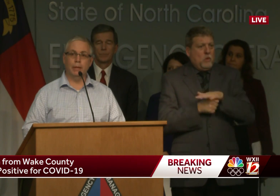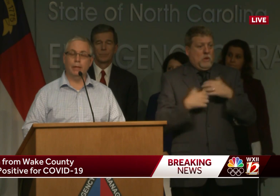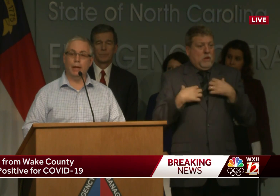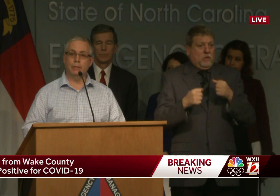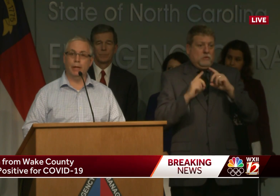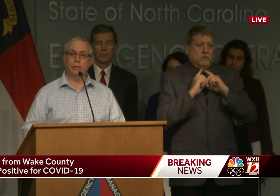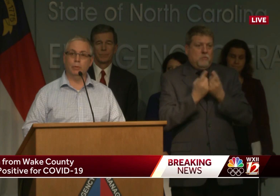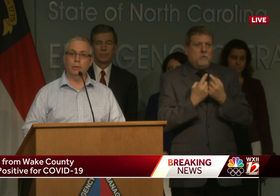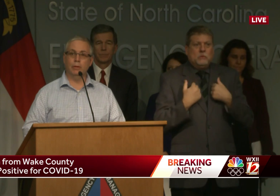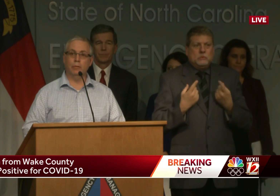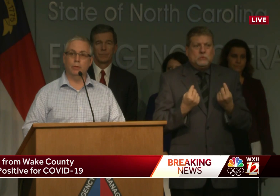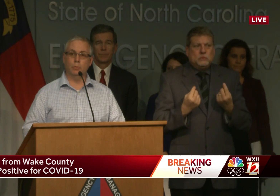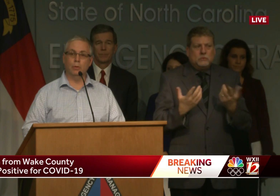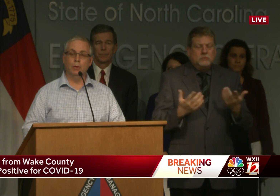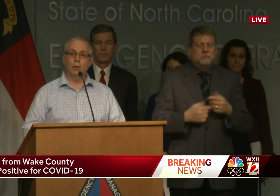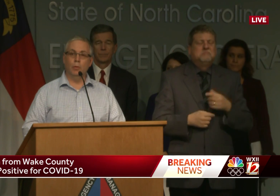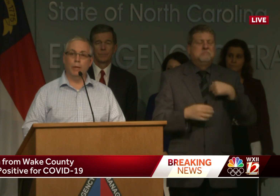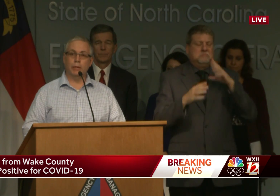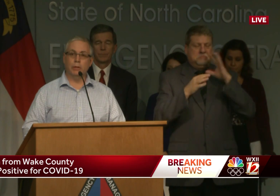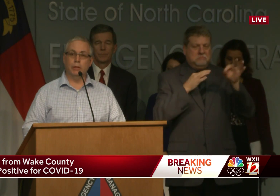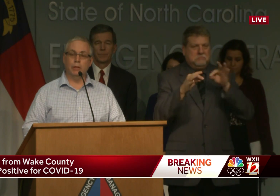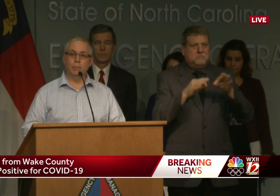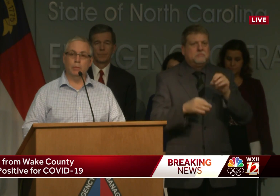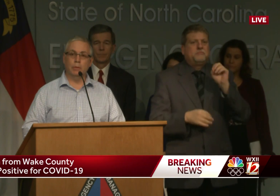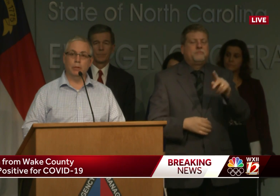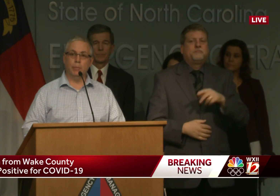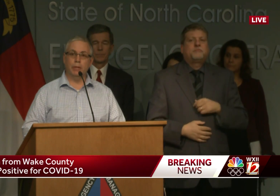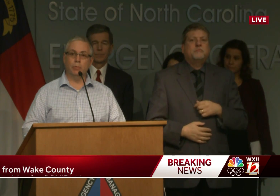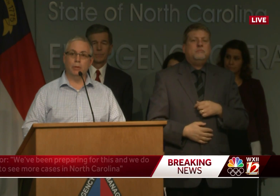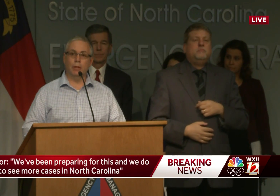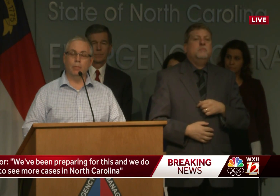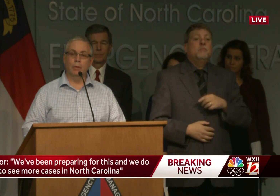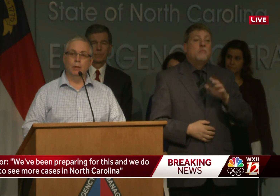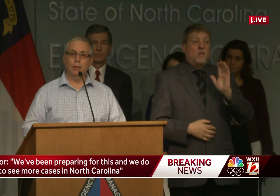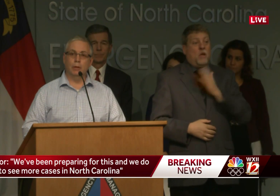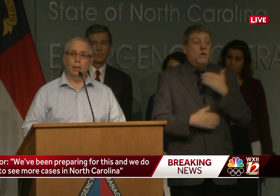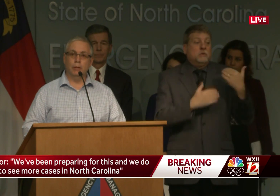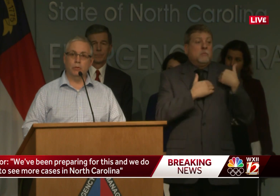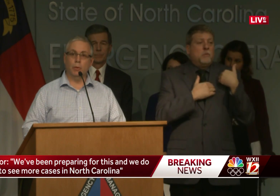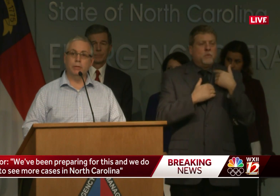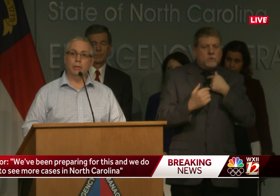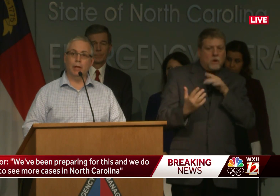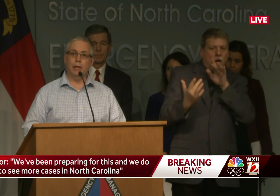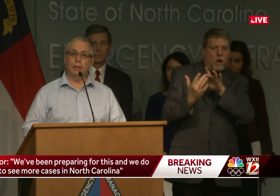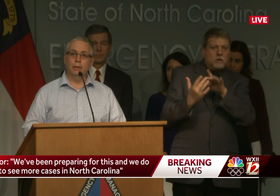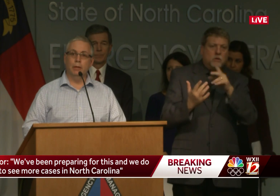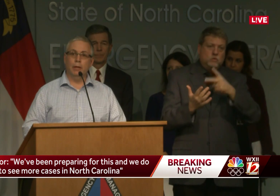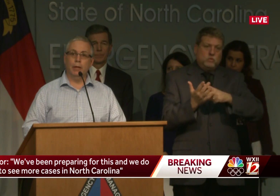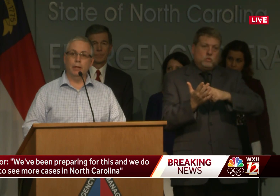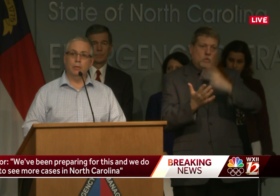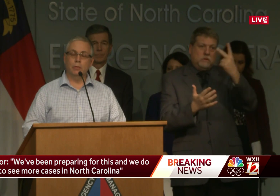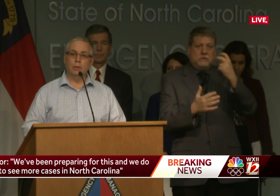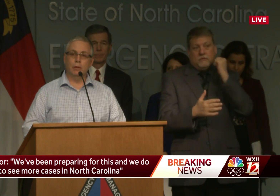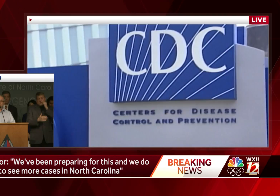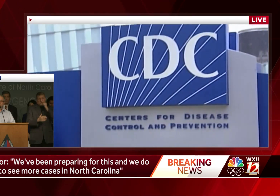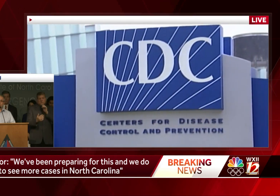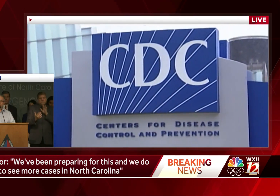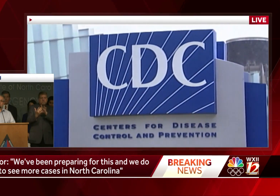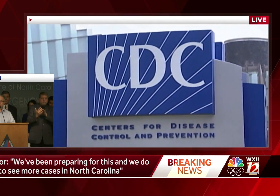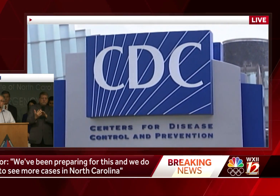maintaining contact with the individual? We actually touch base with them at least twice a day and